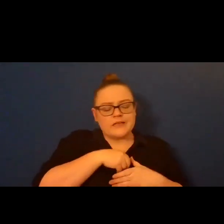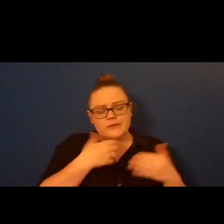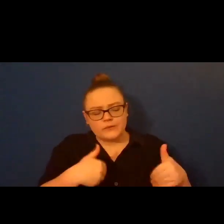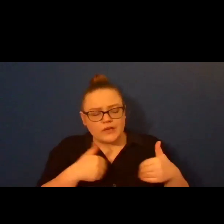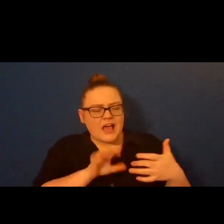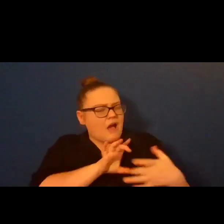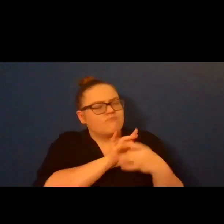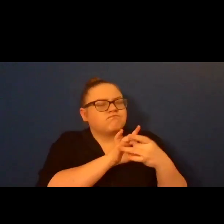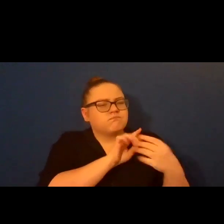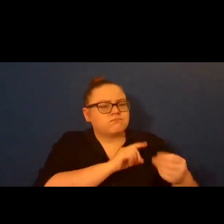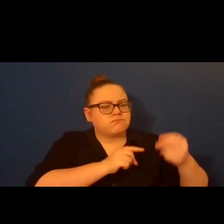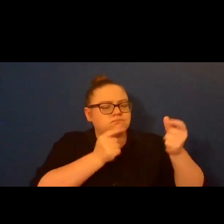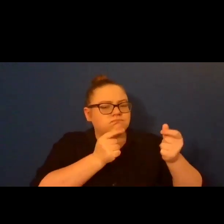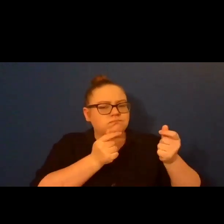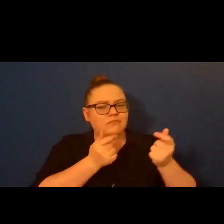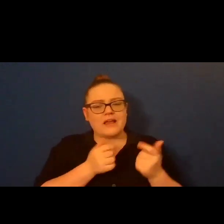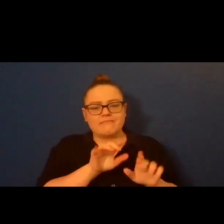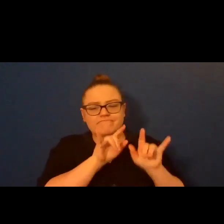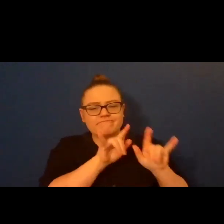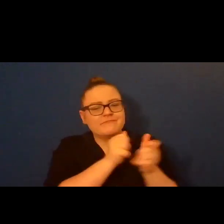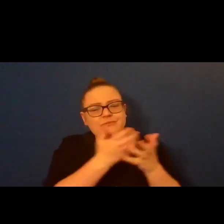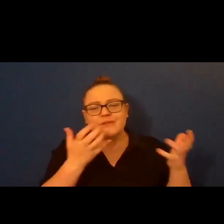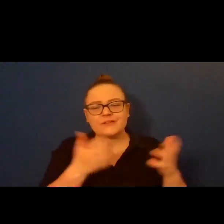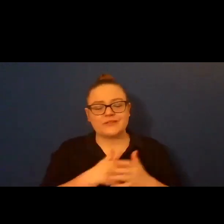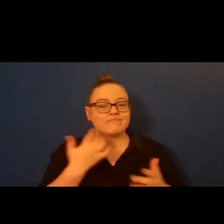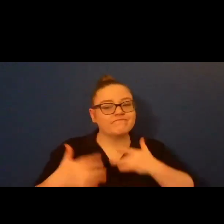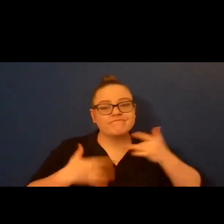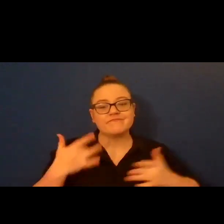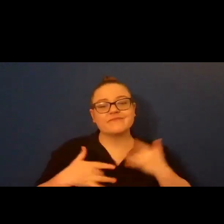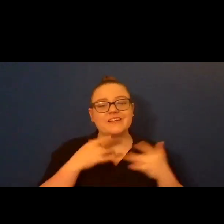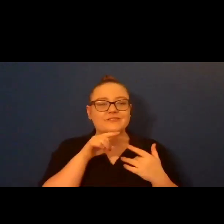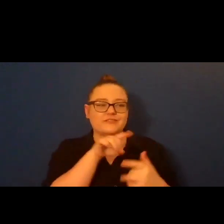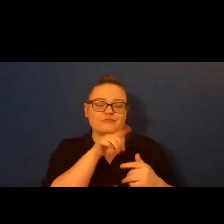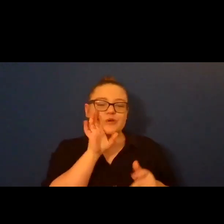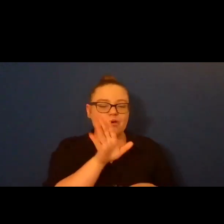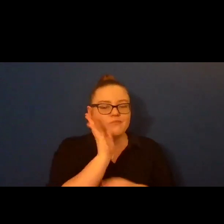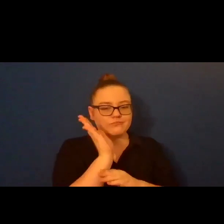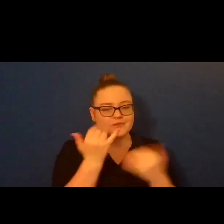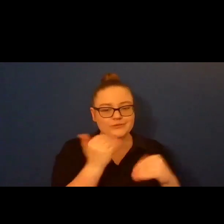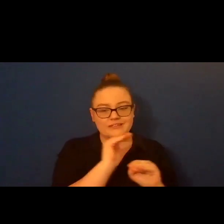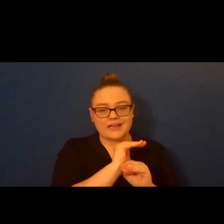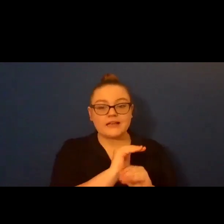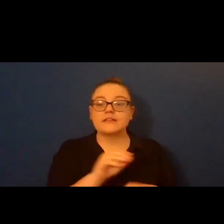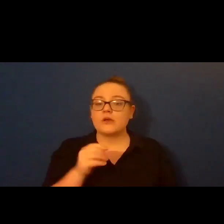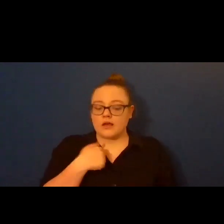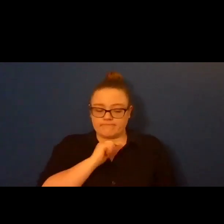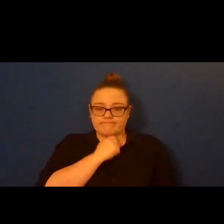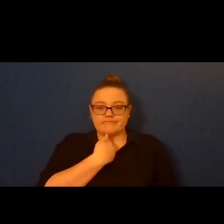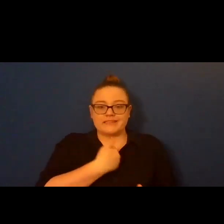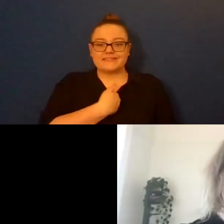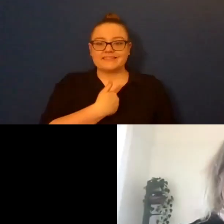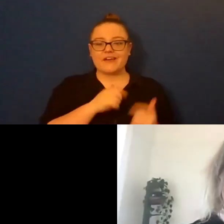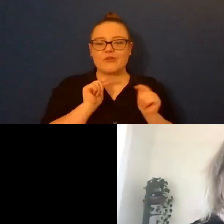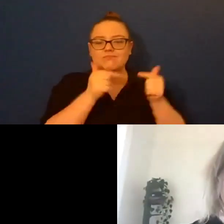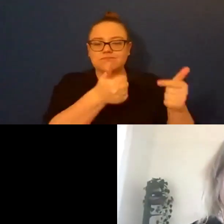And I love her dearly, and I am thrilled to have her read with us tonight. So Megan, I'm gonna mute myself and kick it over to